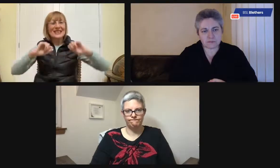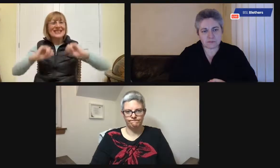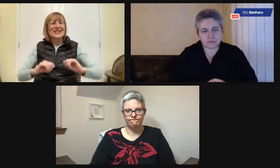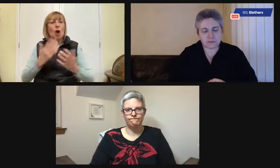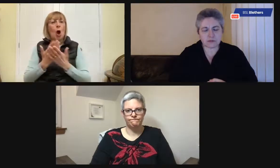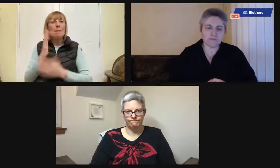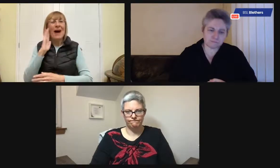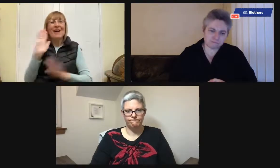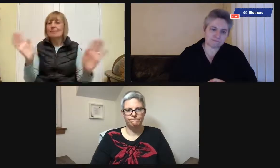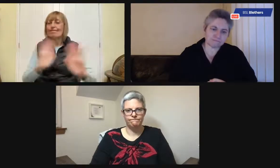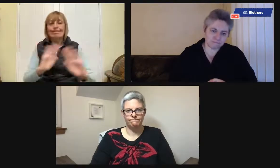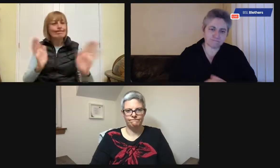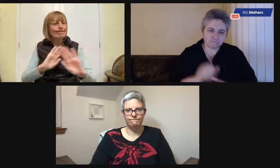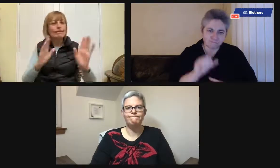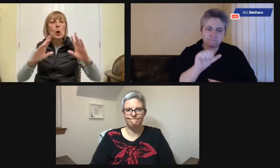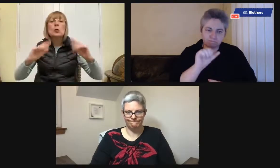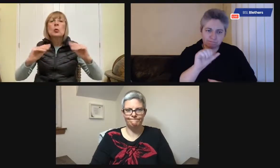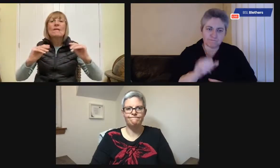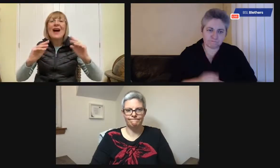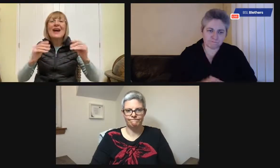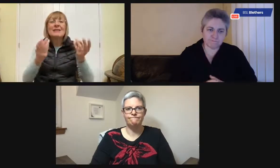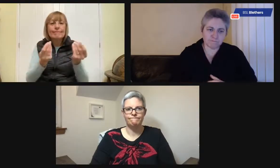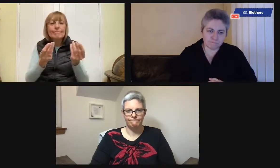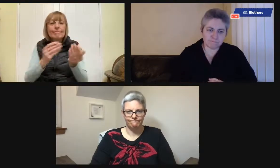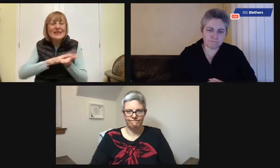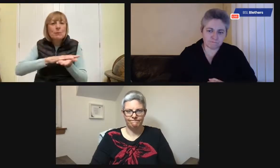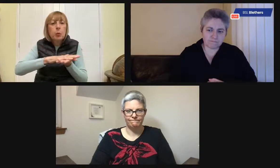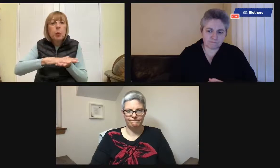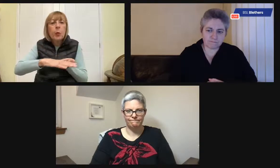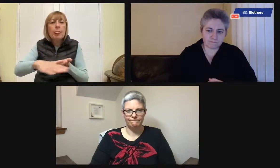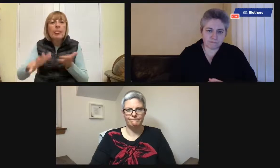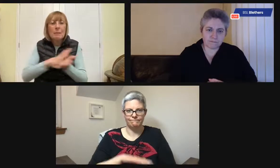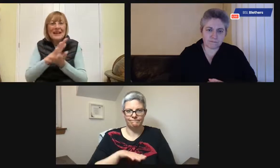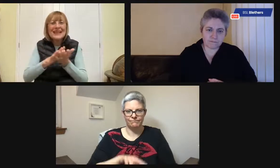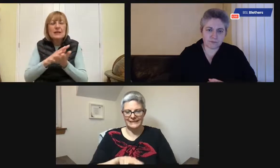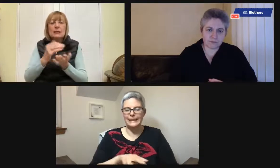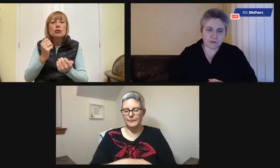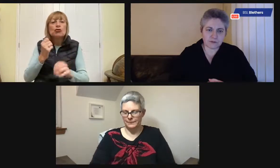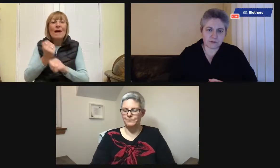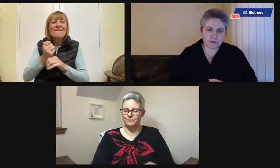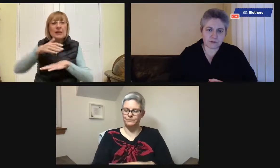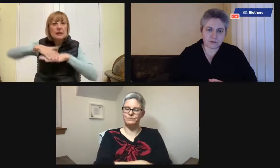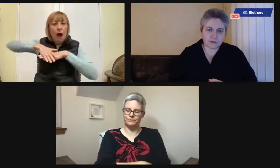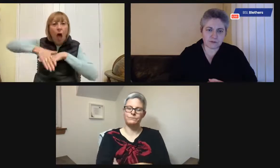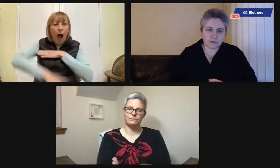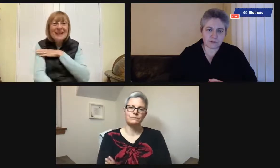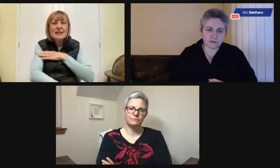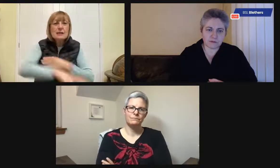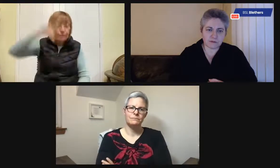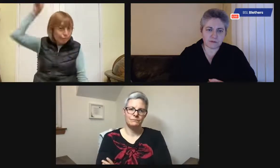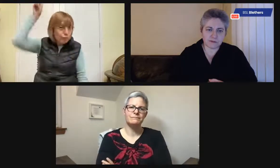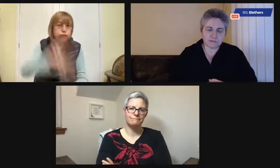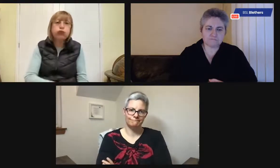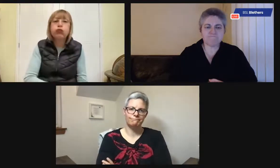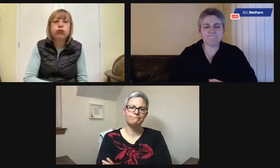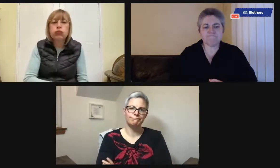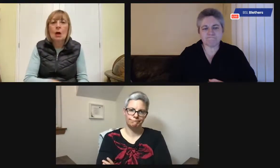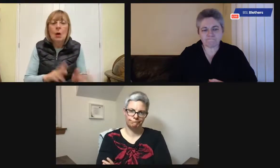would fall because when he was changing and he was sitting on the bed, the mattress is smooth and soft and Geoff would